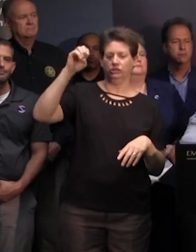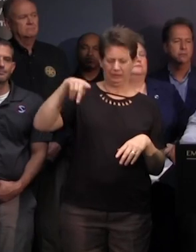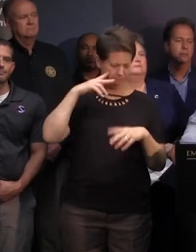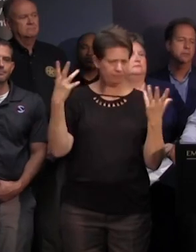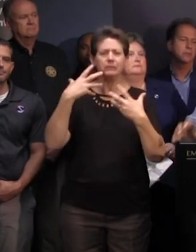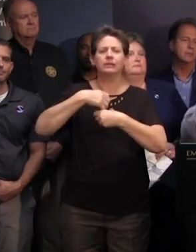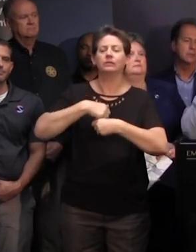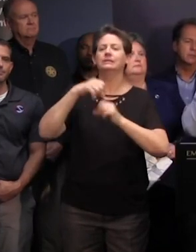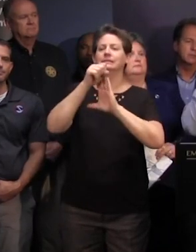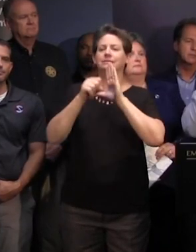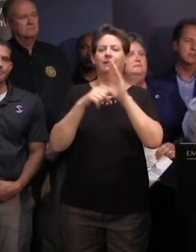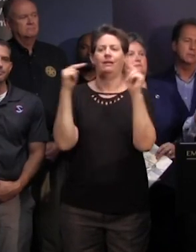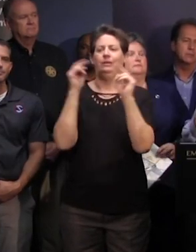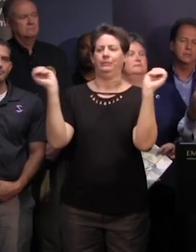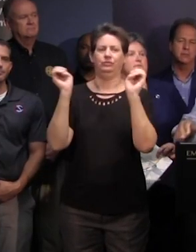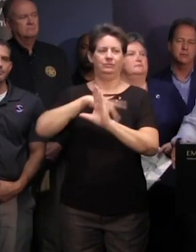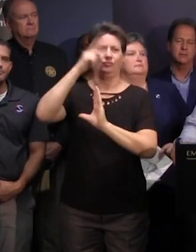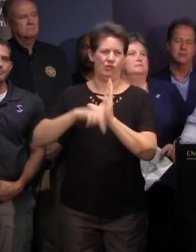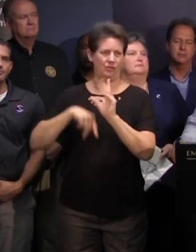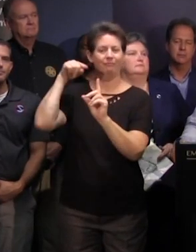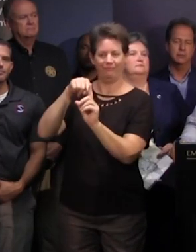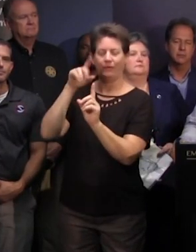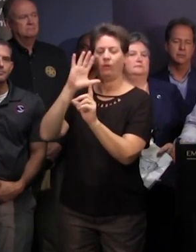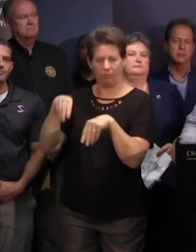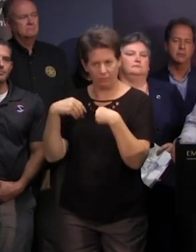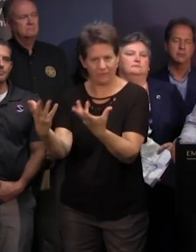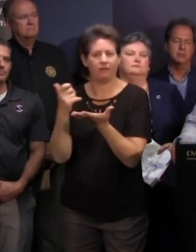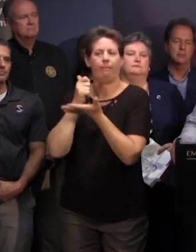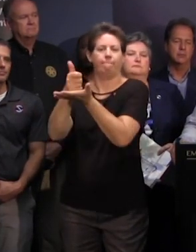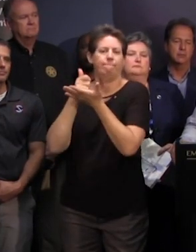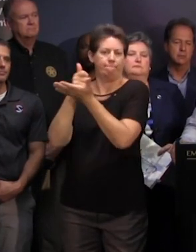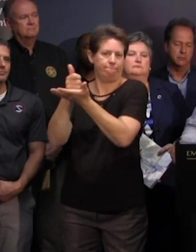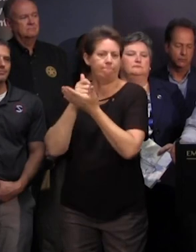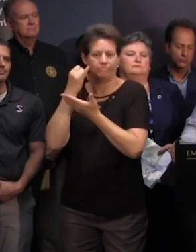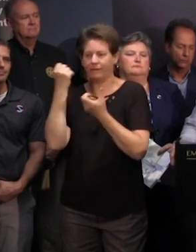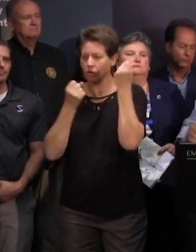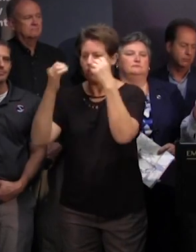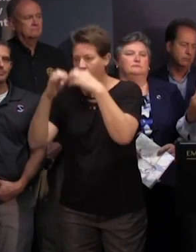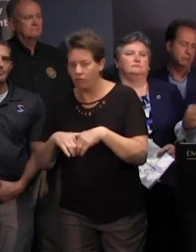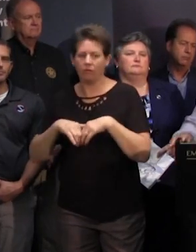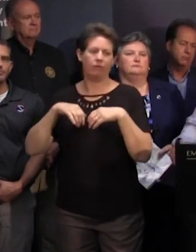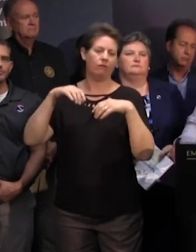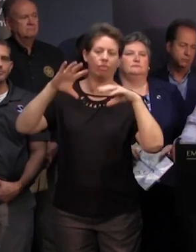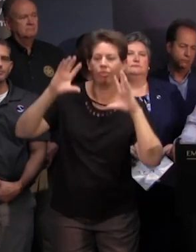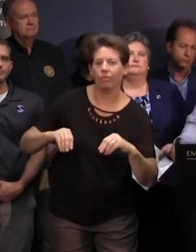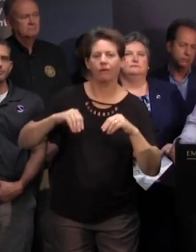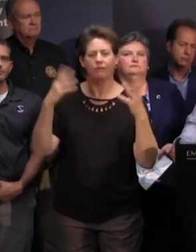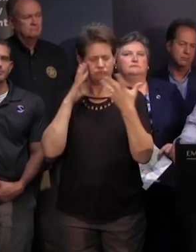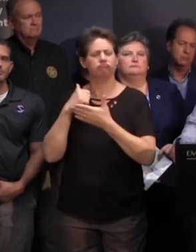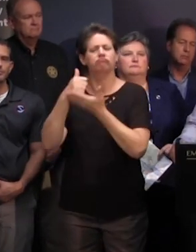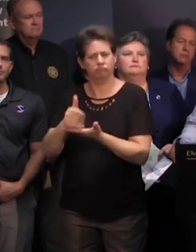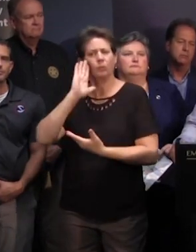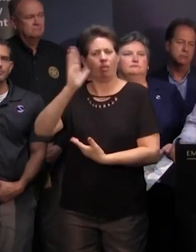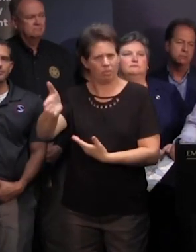for state highway emergency program they will provide uh service uh roadside assistance if you will for uh disabled uh